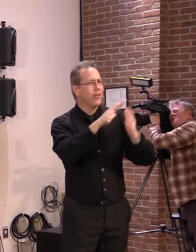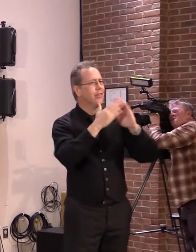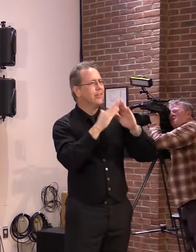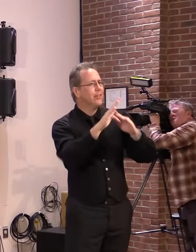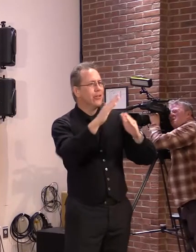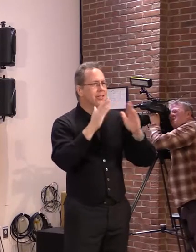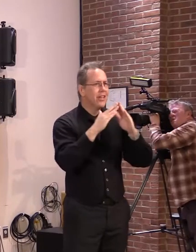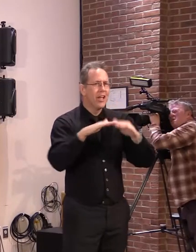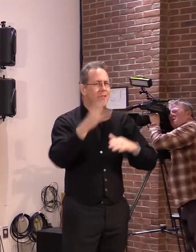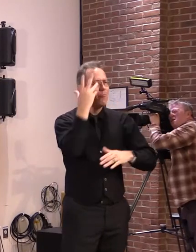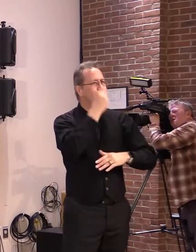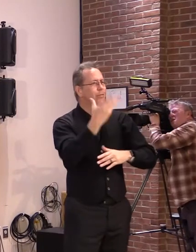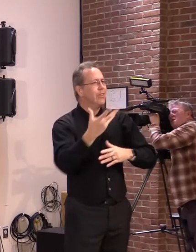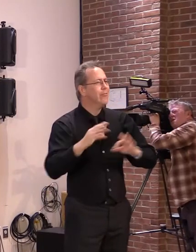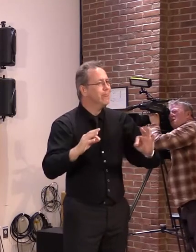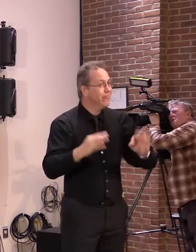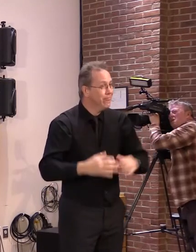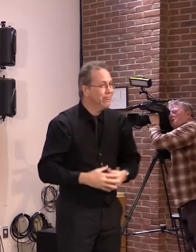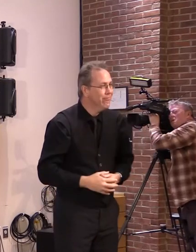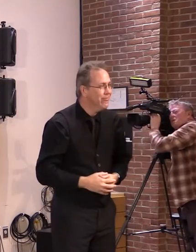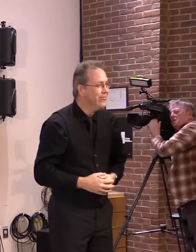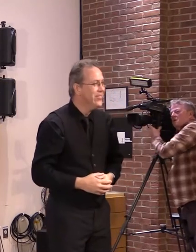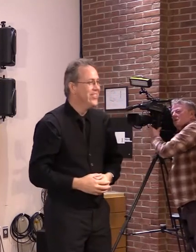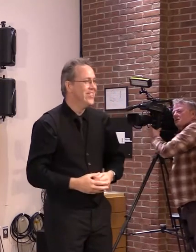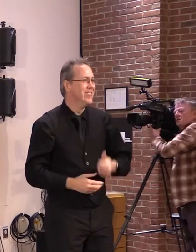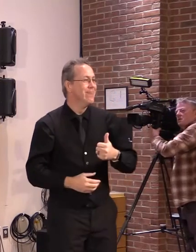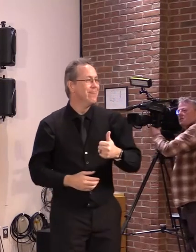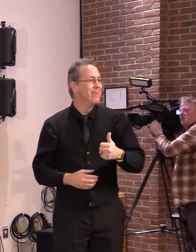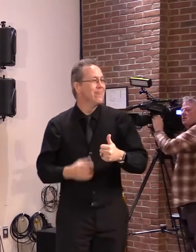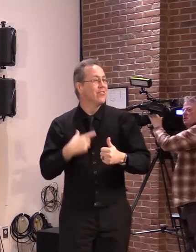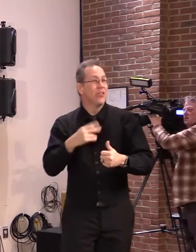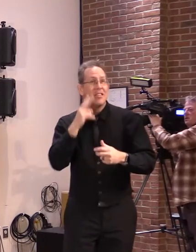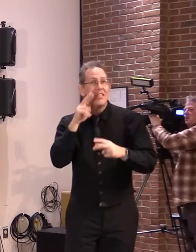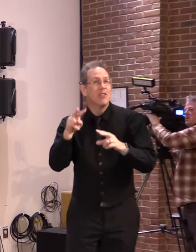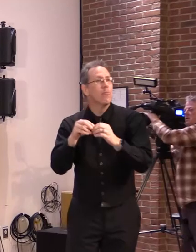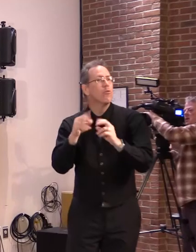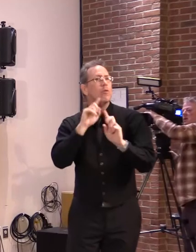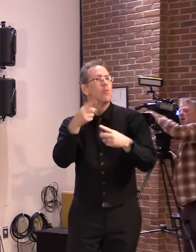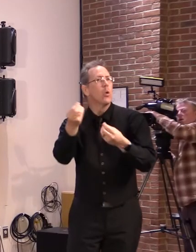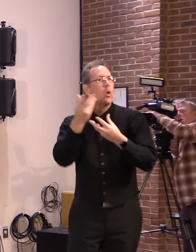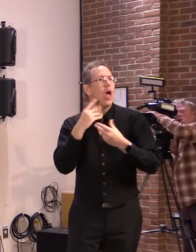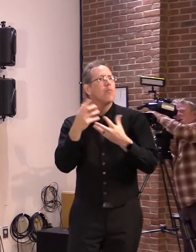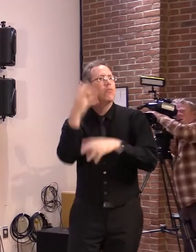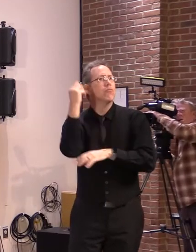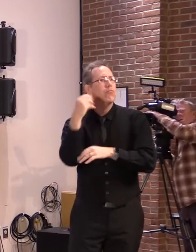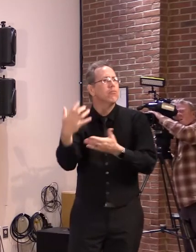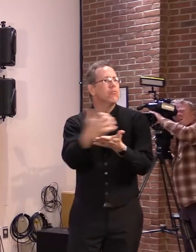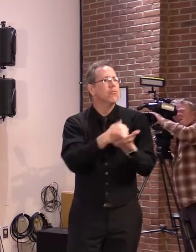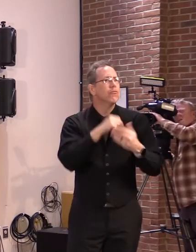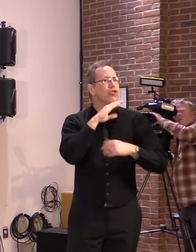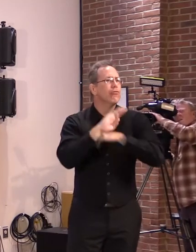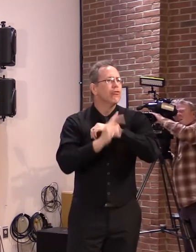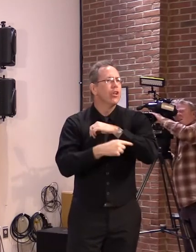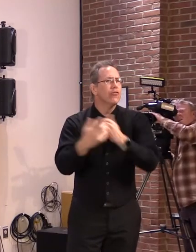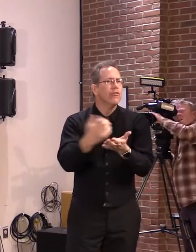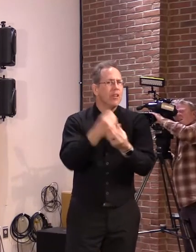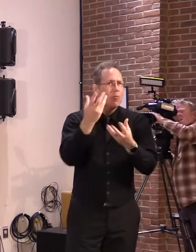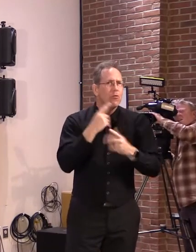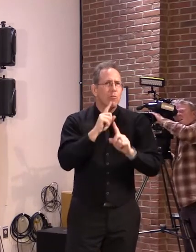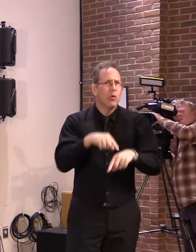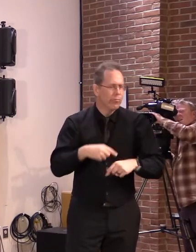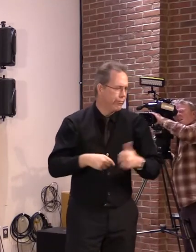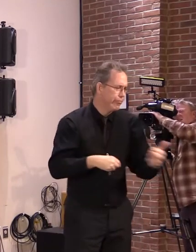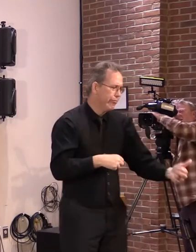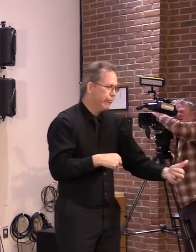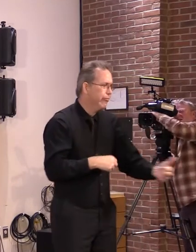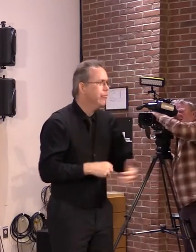That's great. I appreciate it. Looking forward to seeing that report when it comes out, if that's available publicly. Yeah, I'll see. We'll check into it. It's